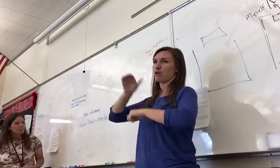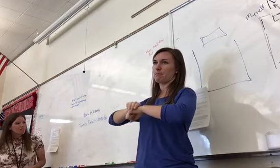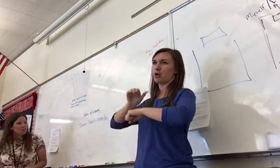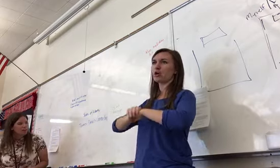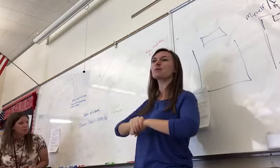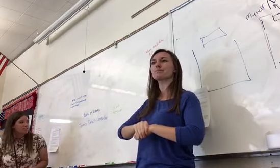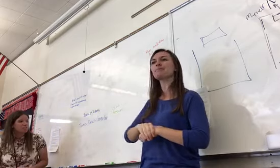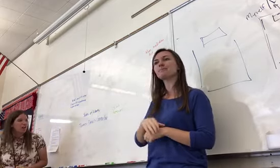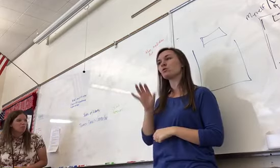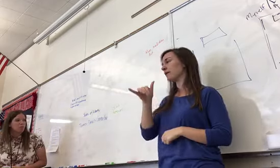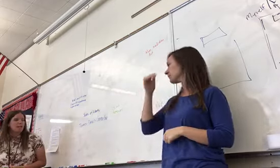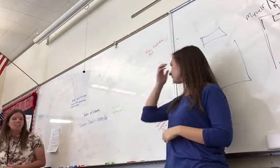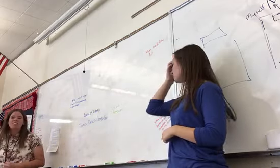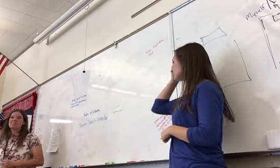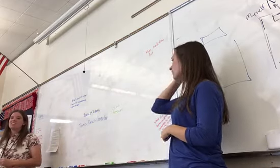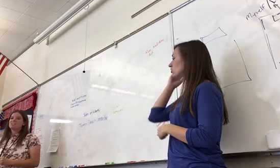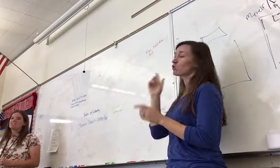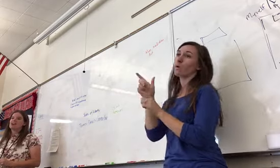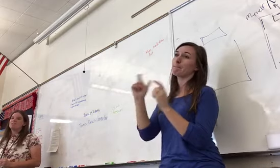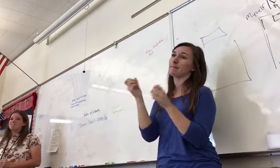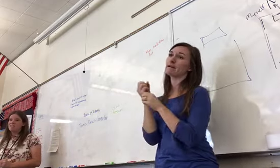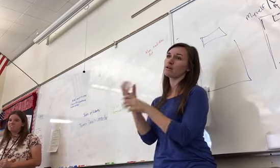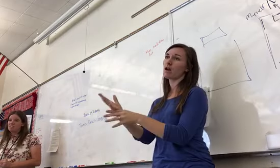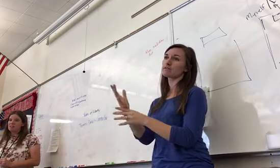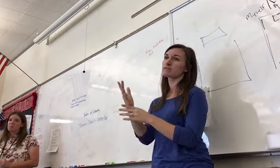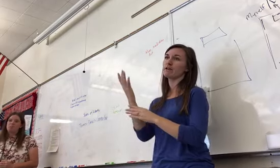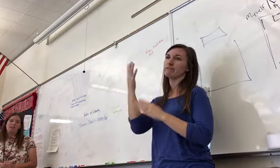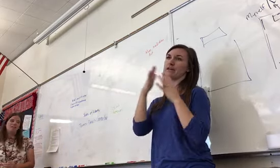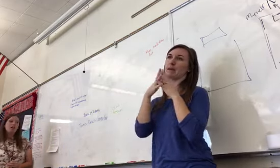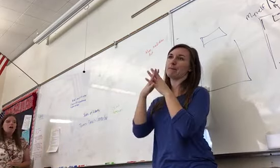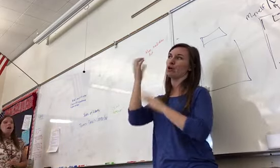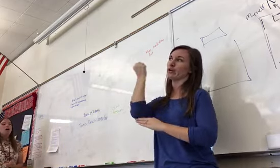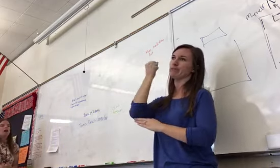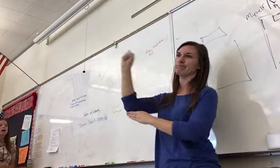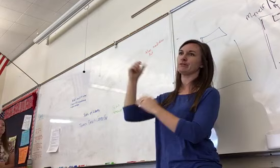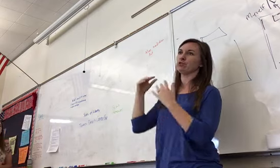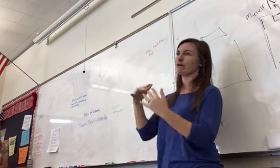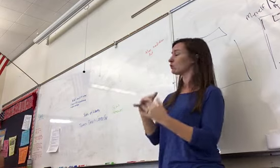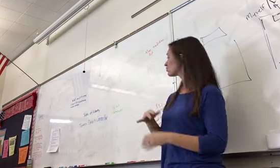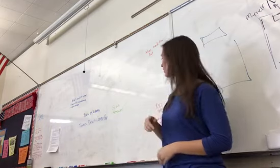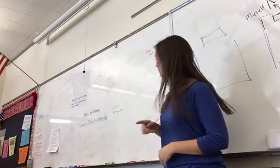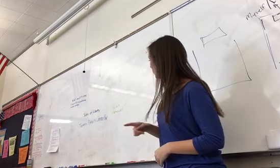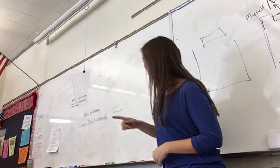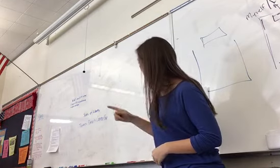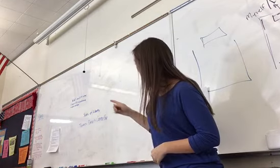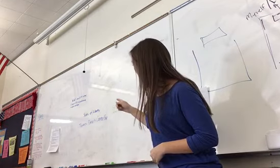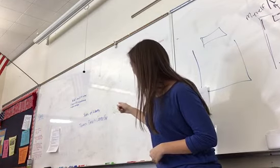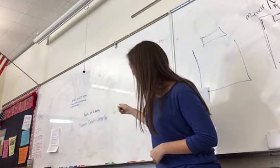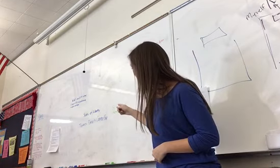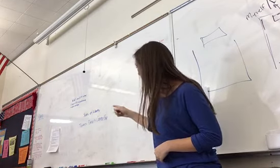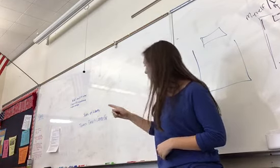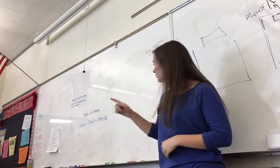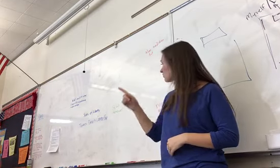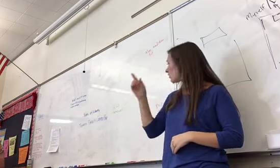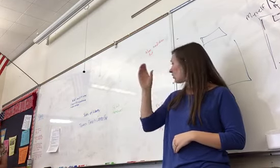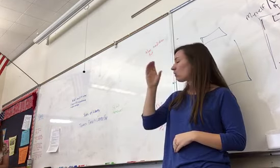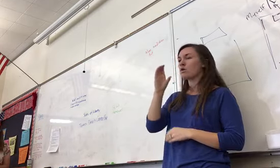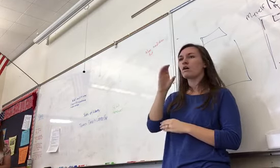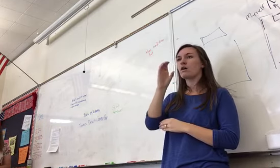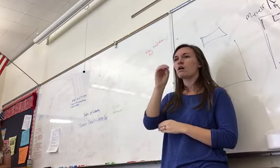although it says common pain. It is actually common sense, not common pain. So common sense is going to be the pamphlet that is